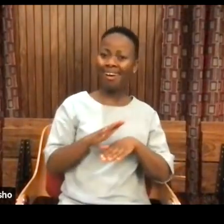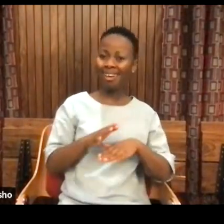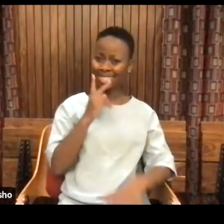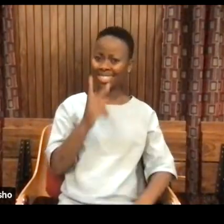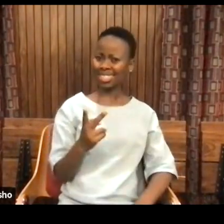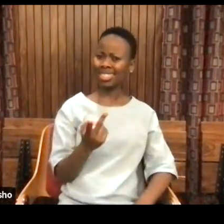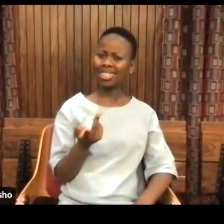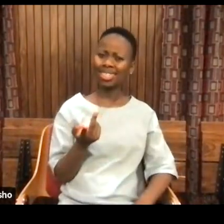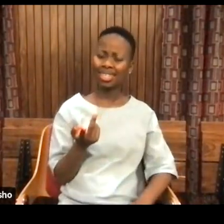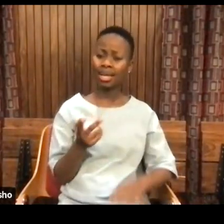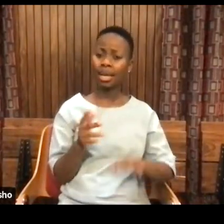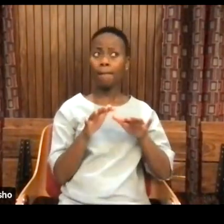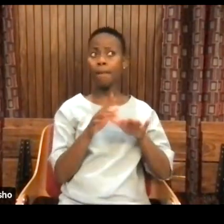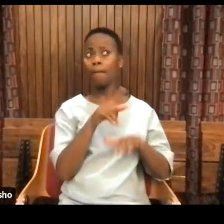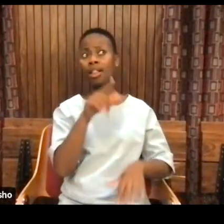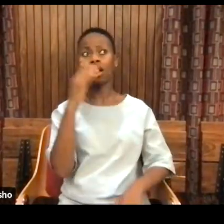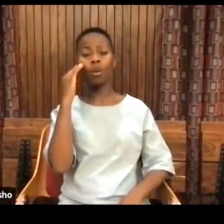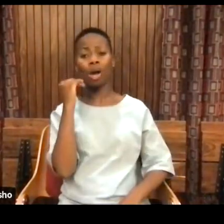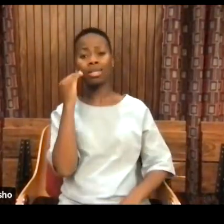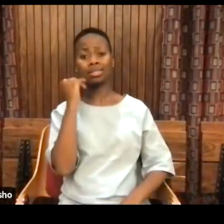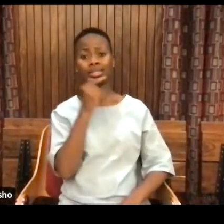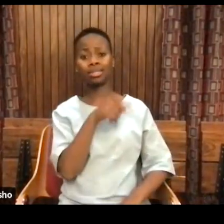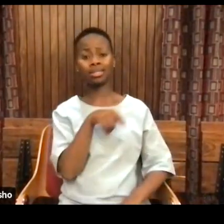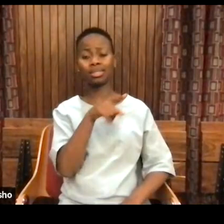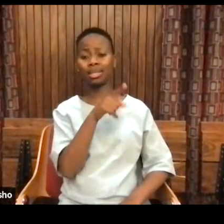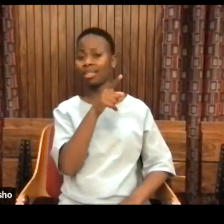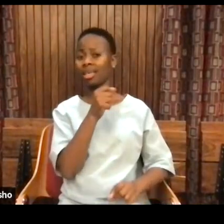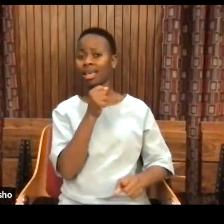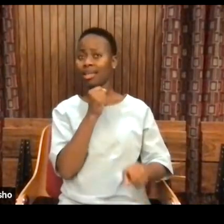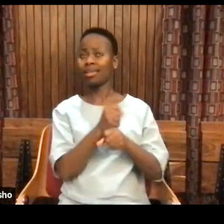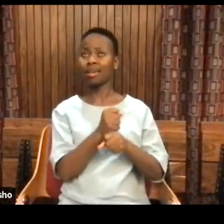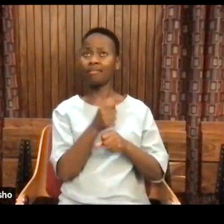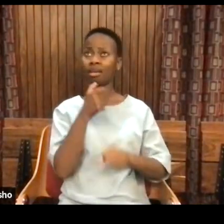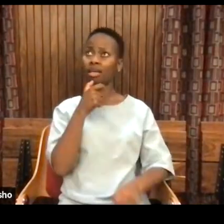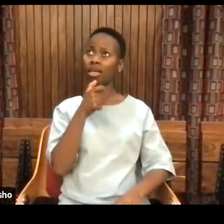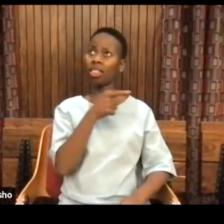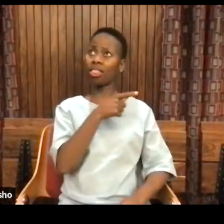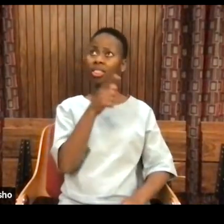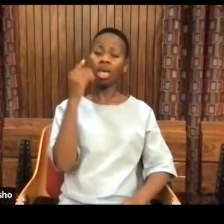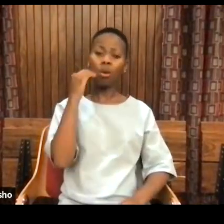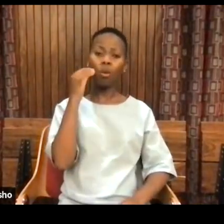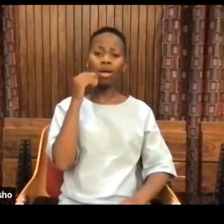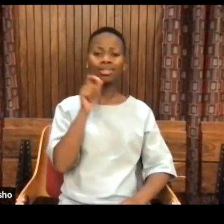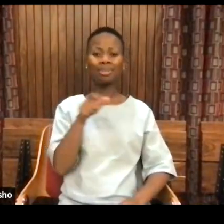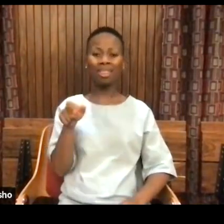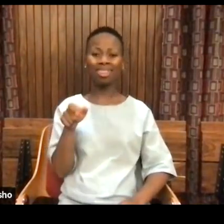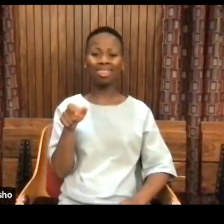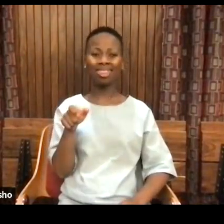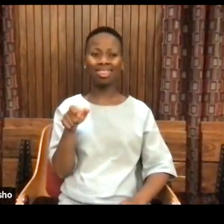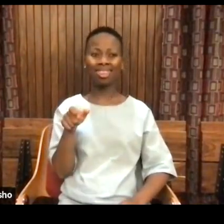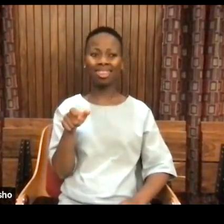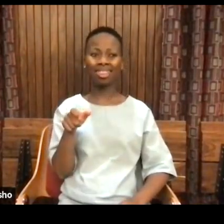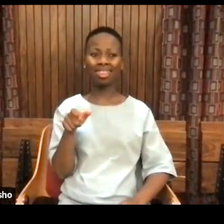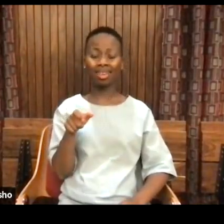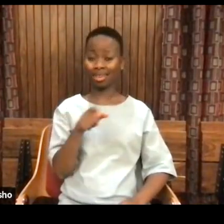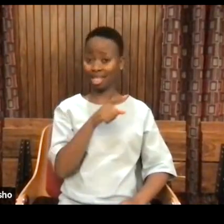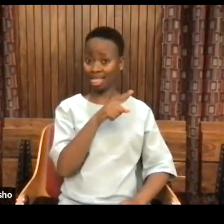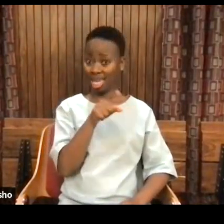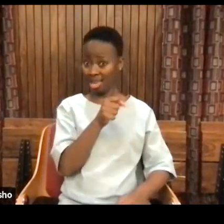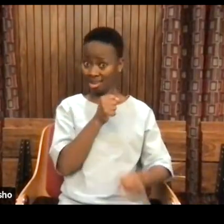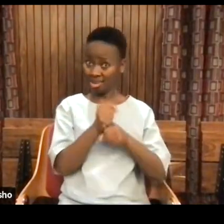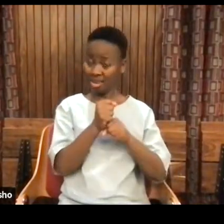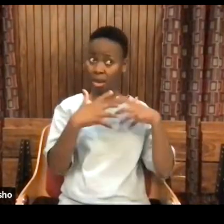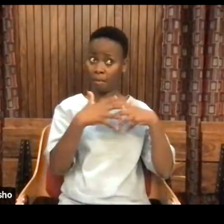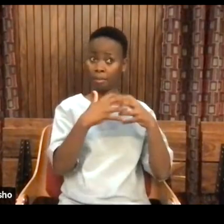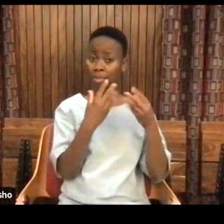white people, the people we call white people because remember, they didn't historically call themselves white people, they became white people. It's not to say they didn't invent things,